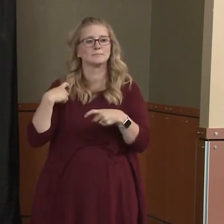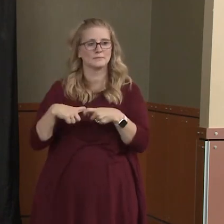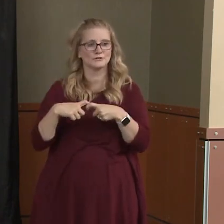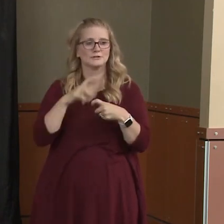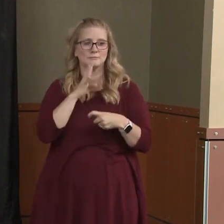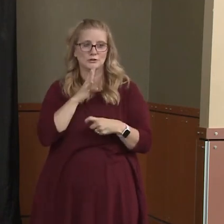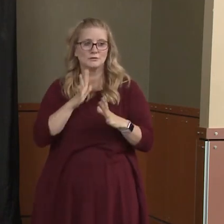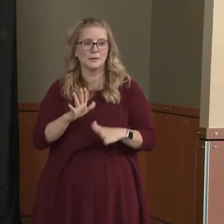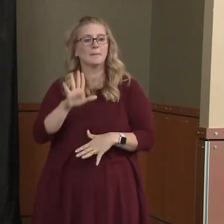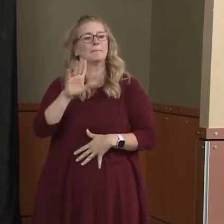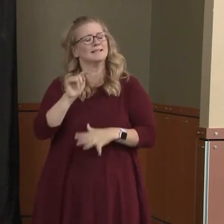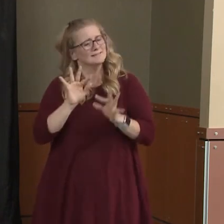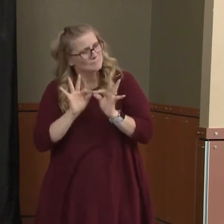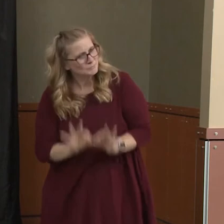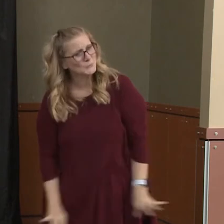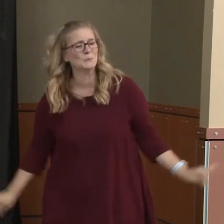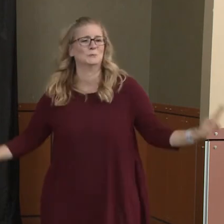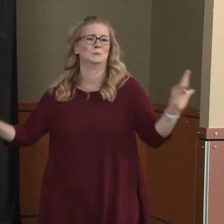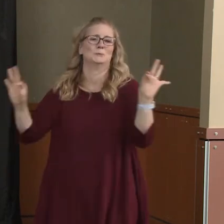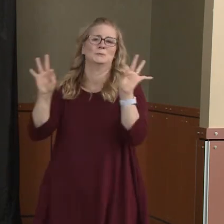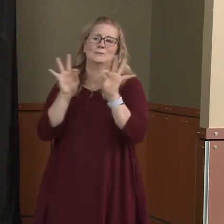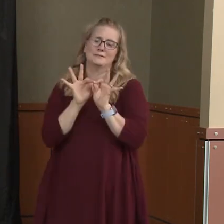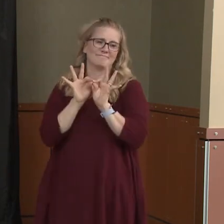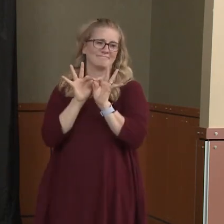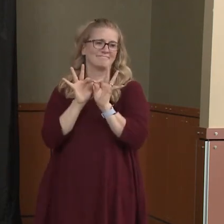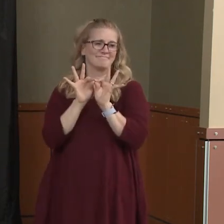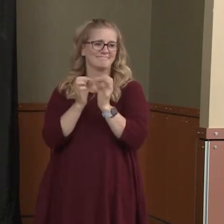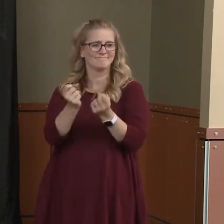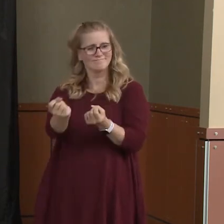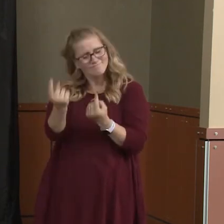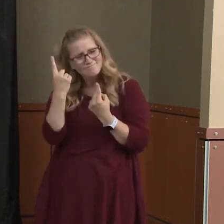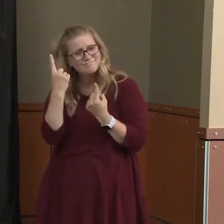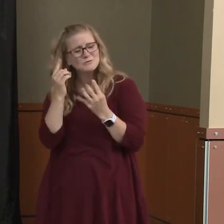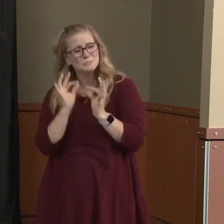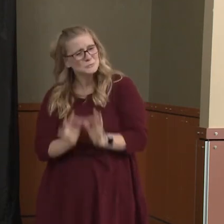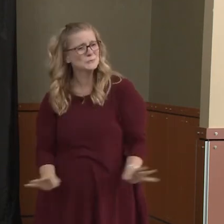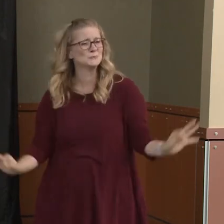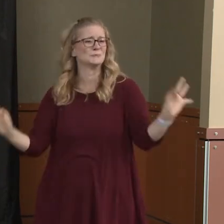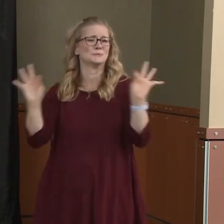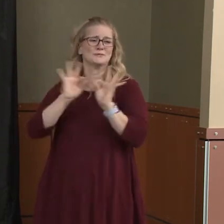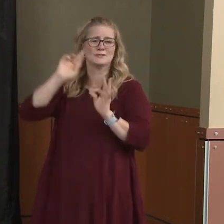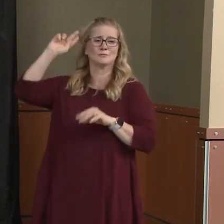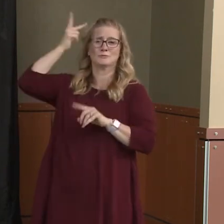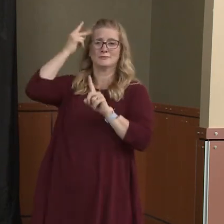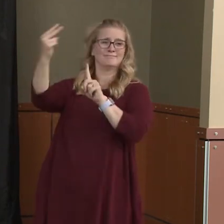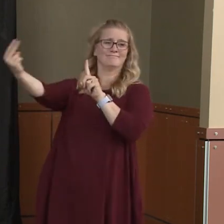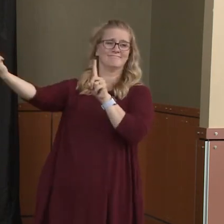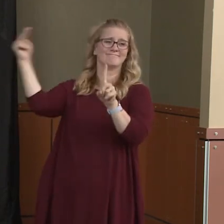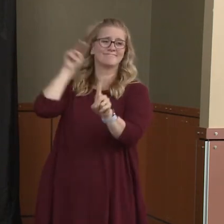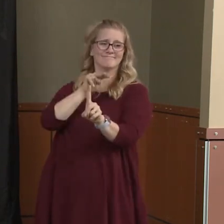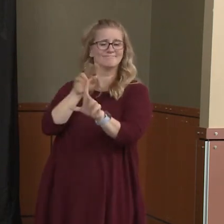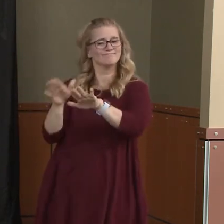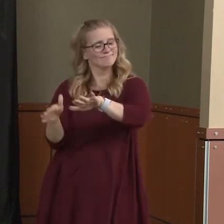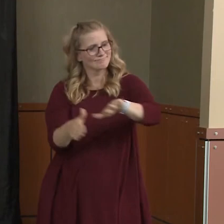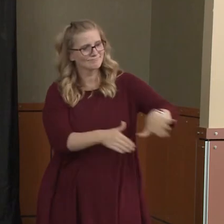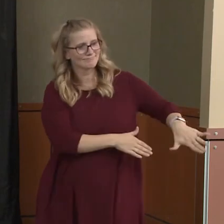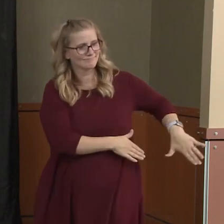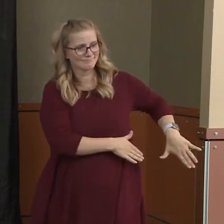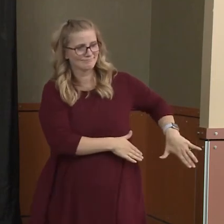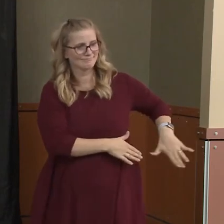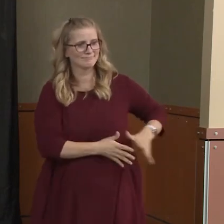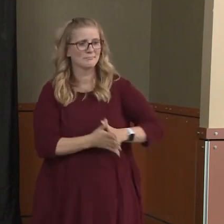members understand the importance of putting our political views aside, perhaps, and maybe the things,